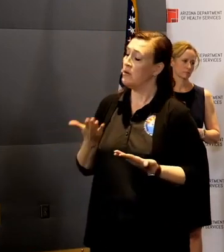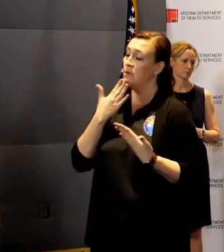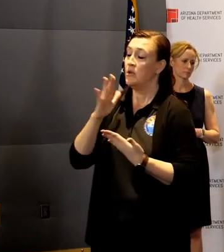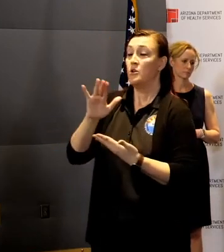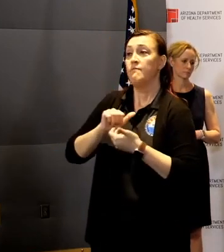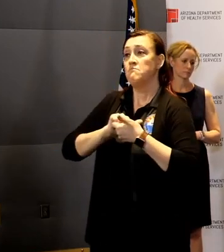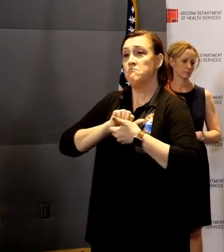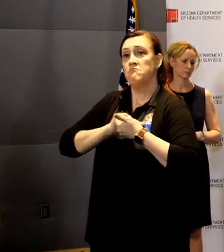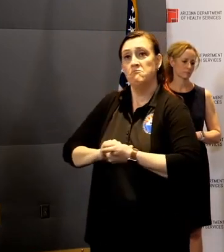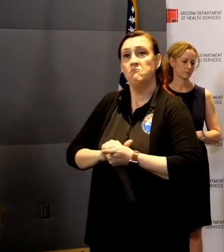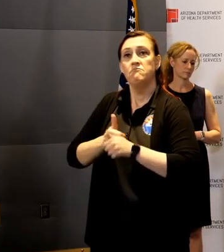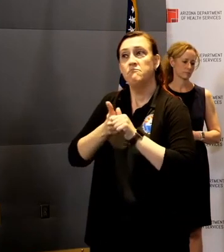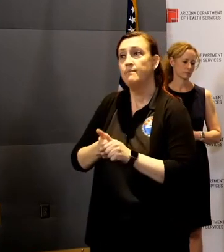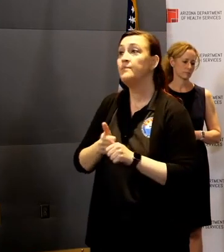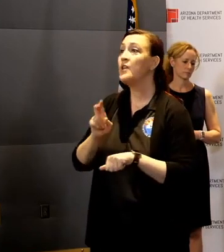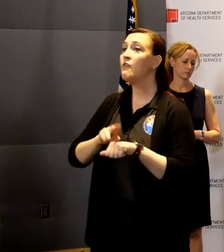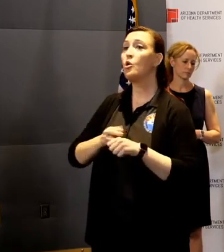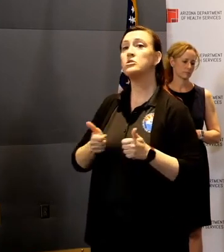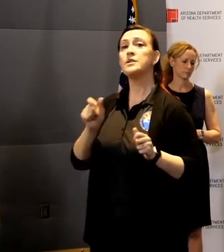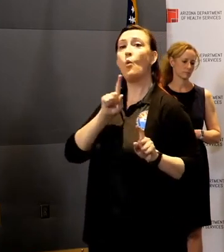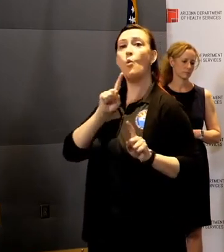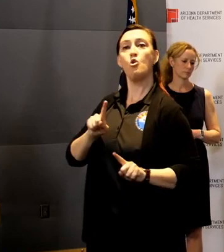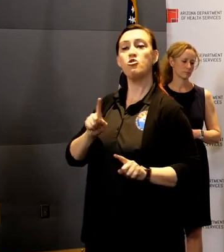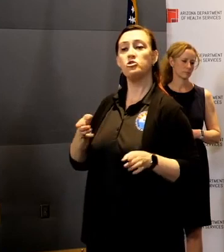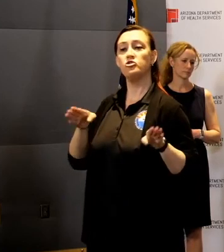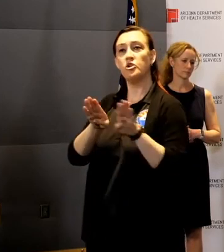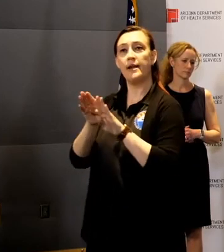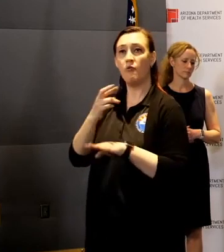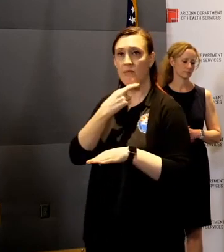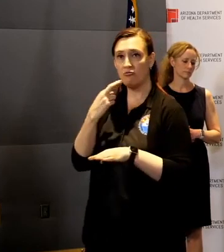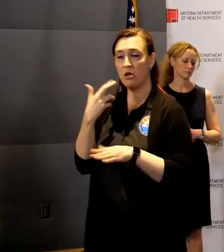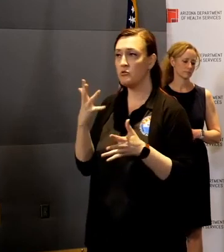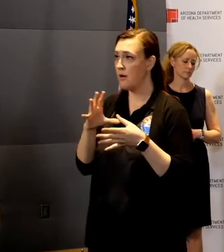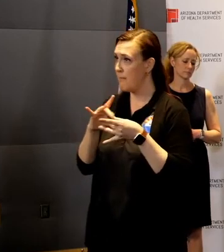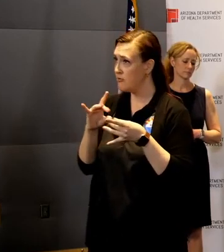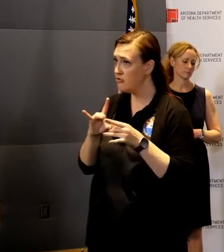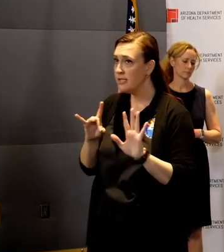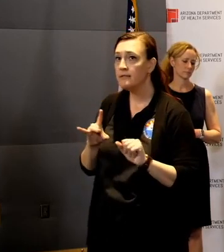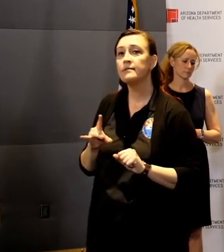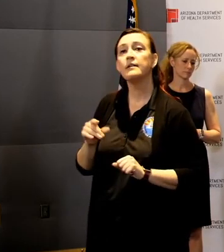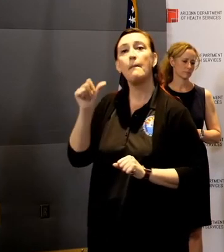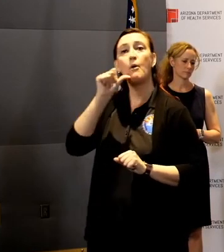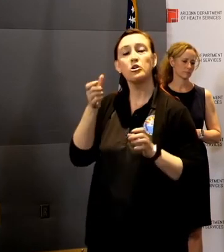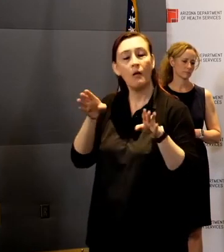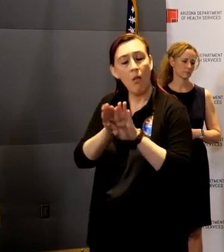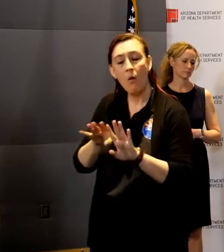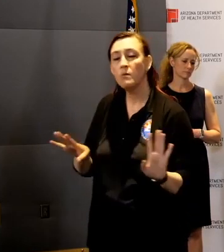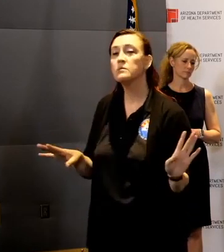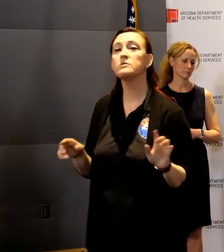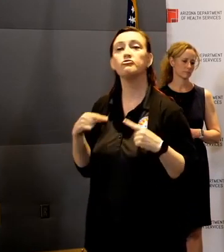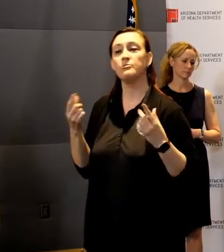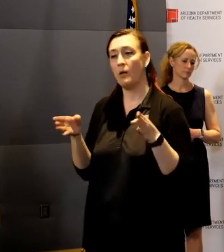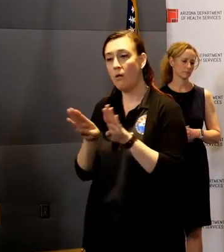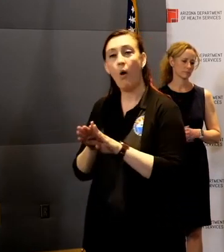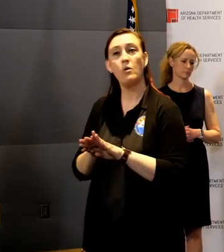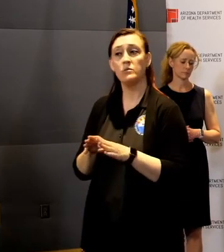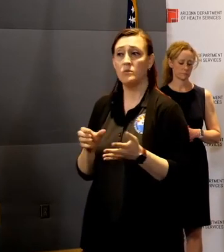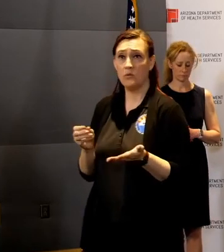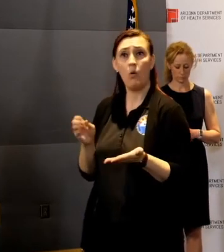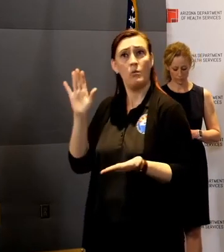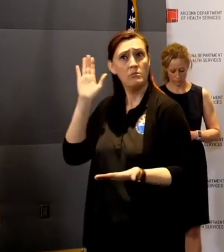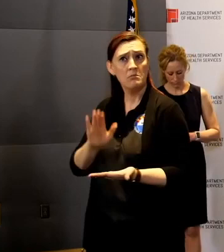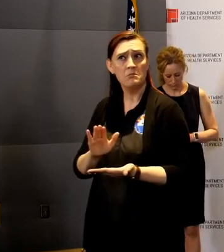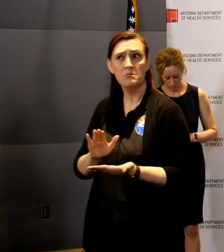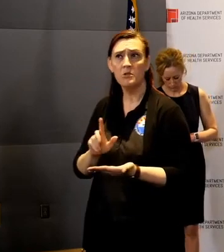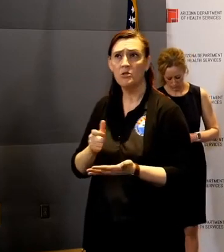order, of course, shut down all dine-in business that's been going on, encourage takeout. We've